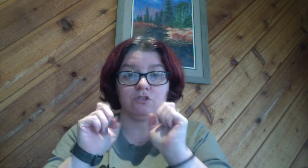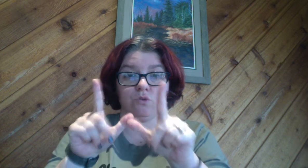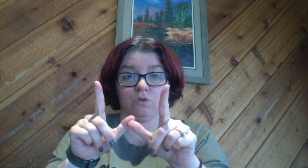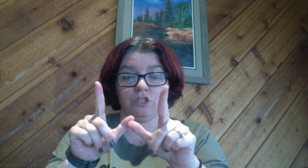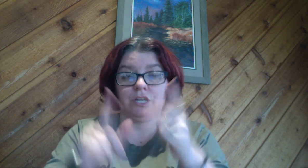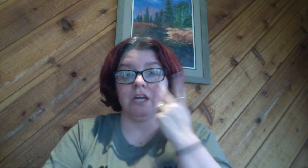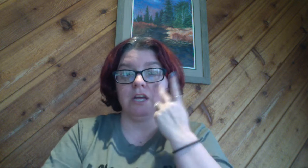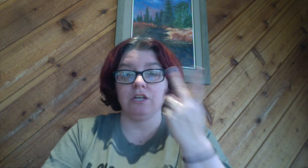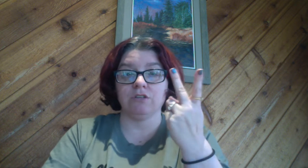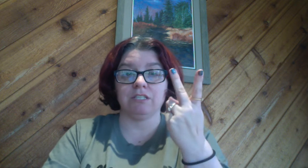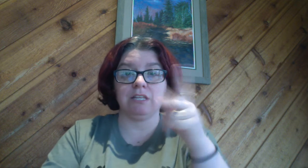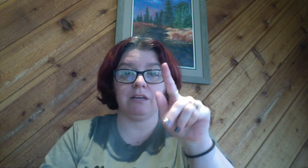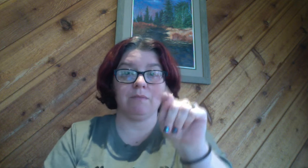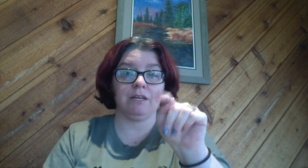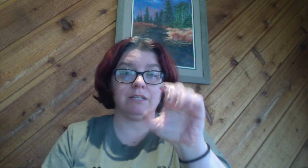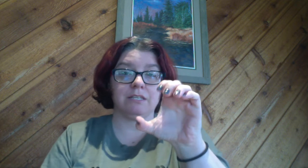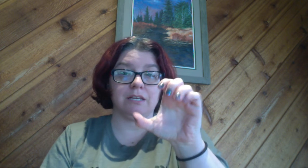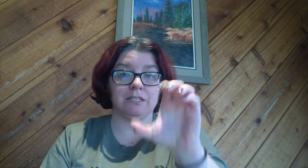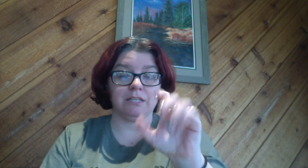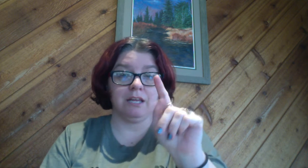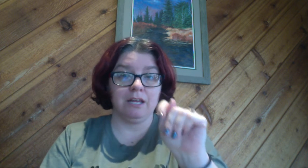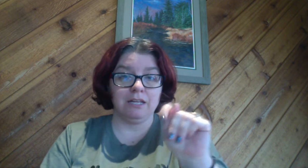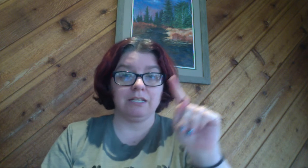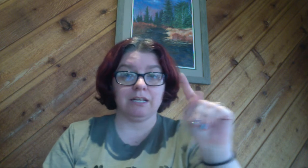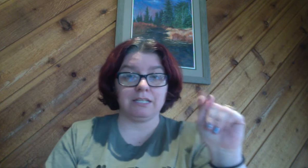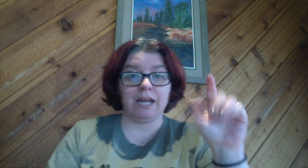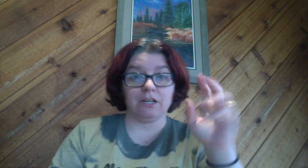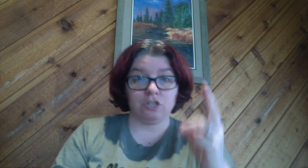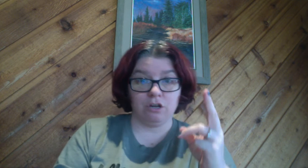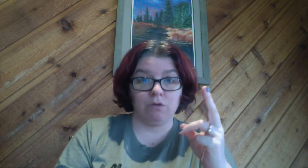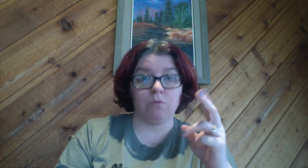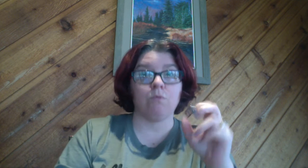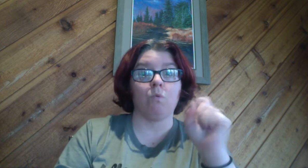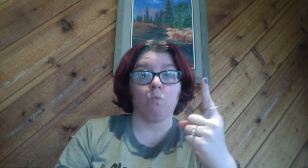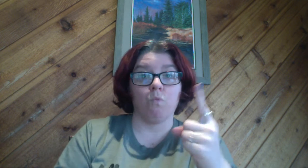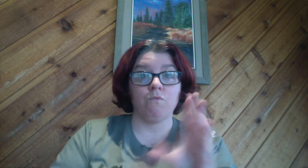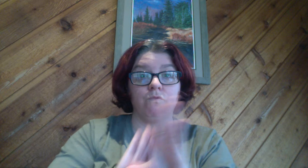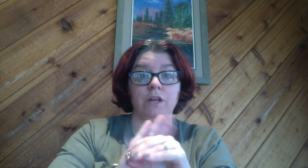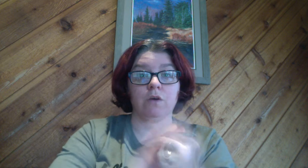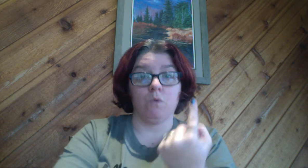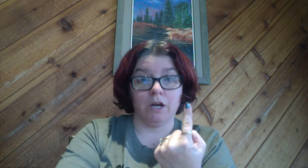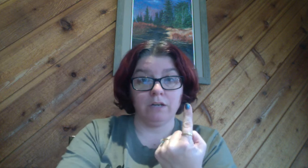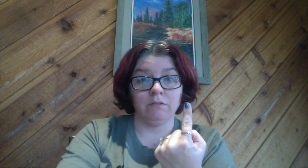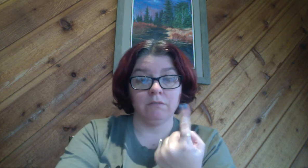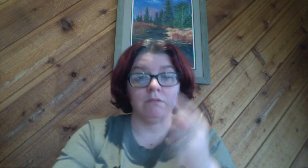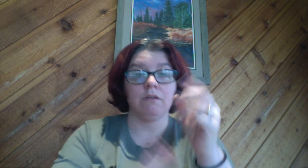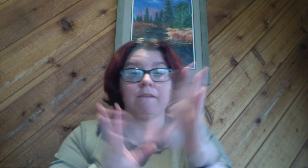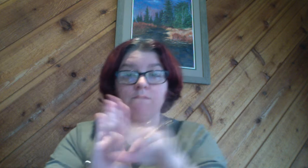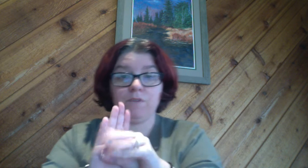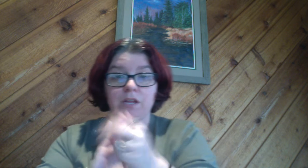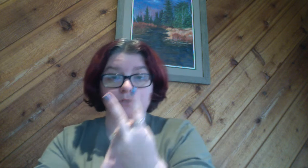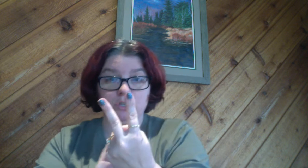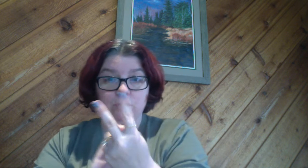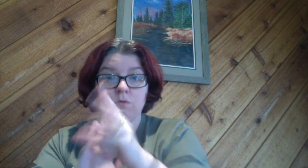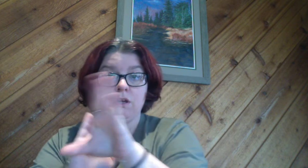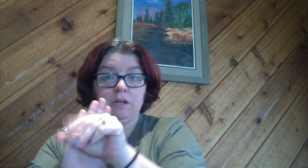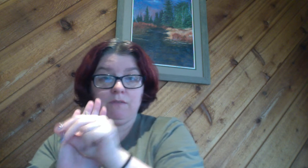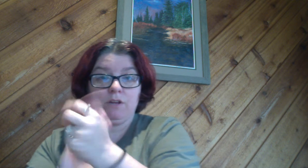Schoology you'll see them it says tic-tac-toe video one video two video